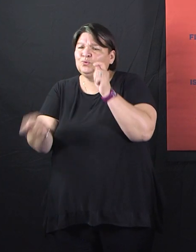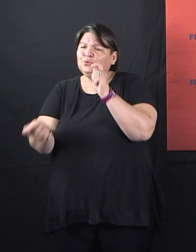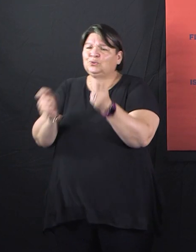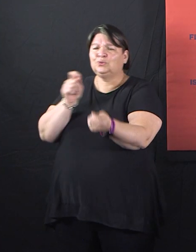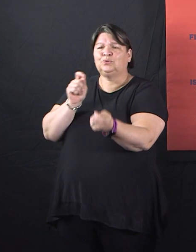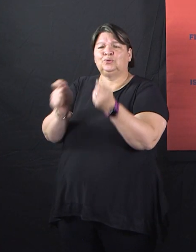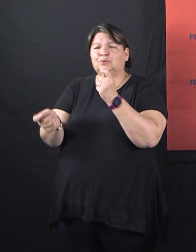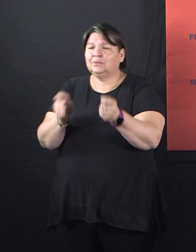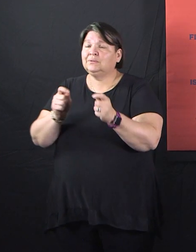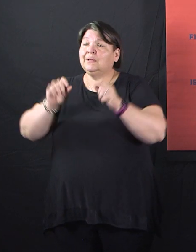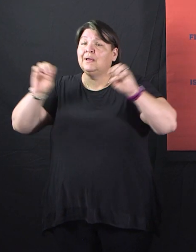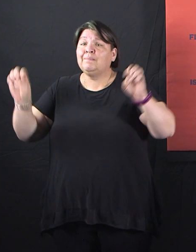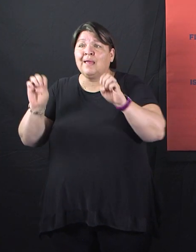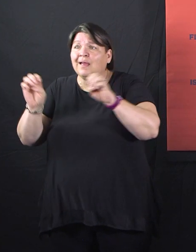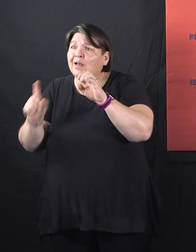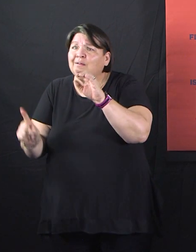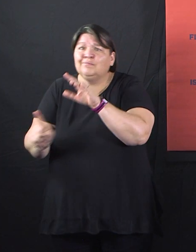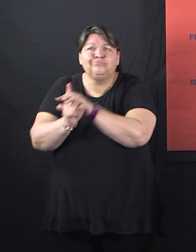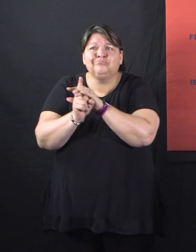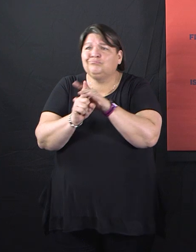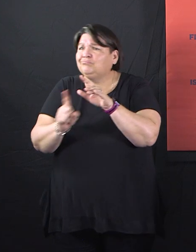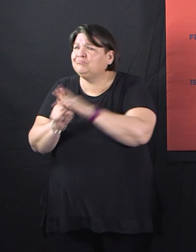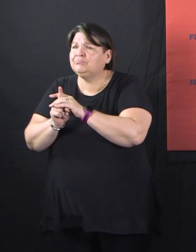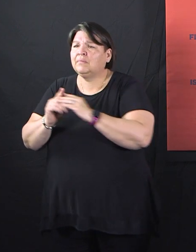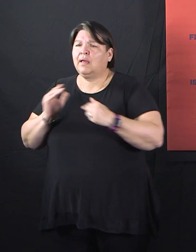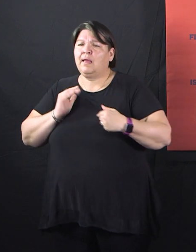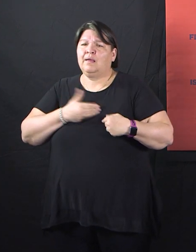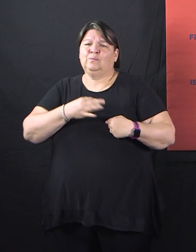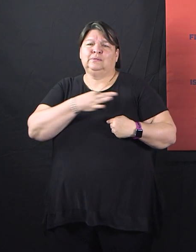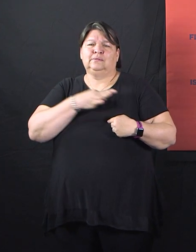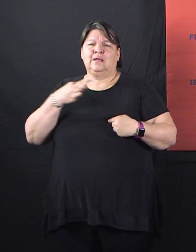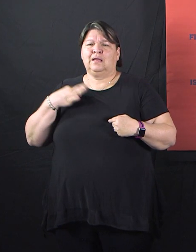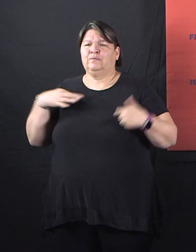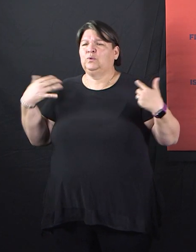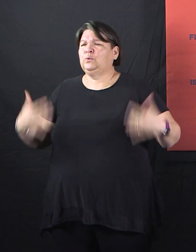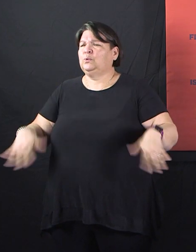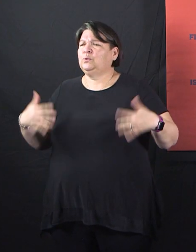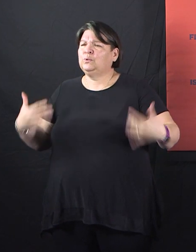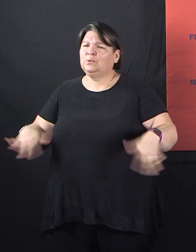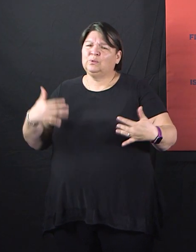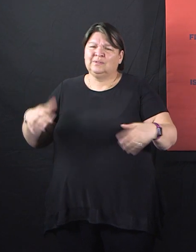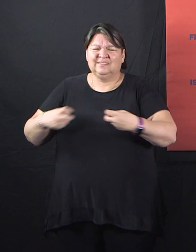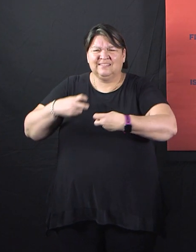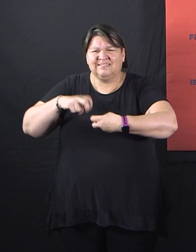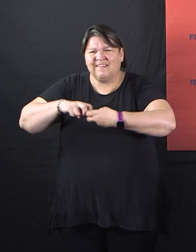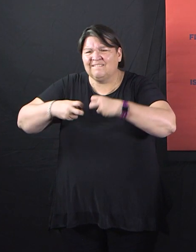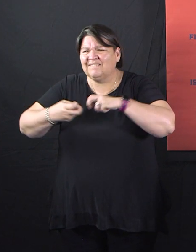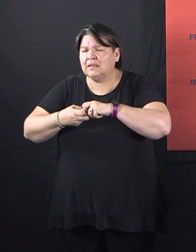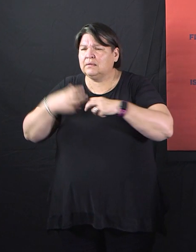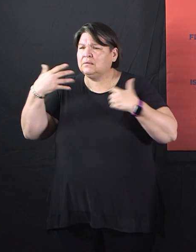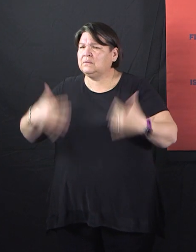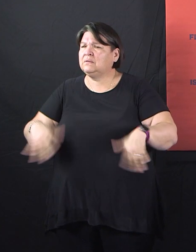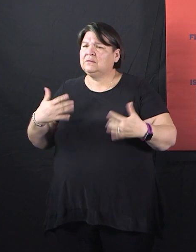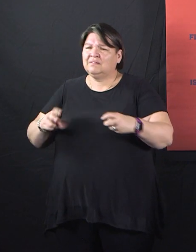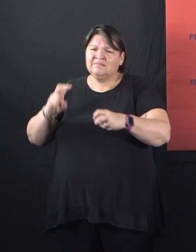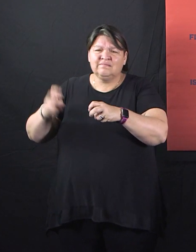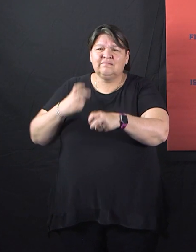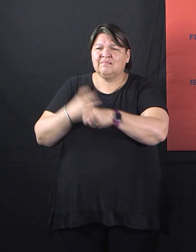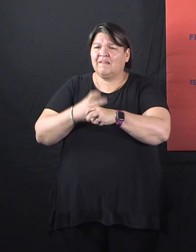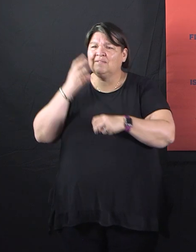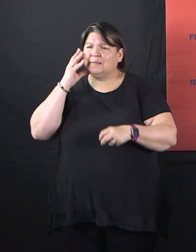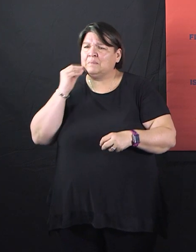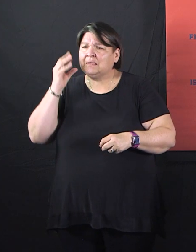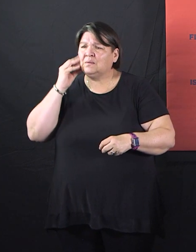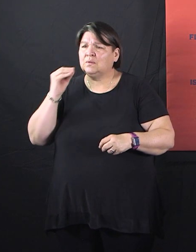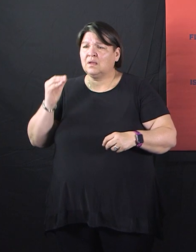It's incredibly trying time, and our community has come together in ways that have even surprised me, a native Fort